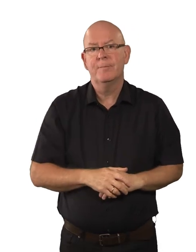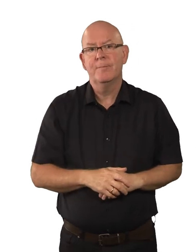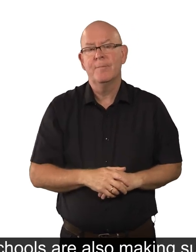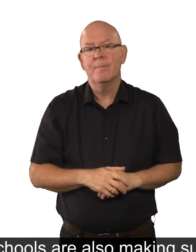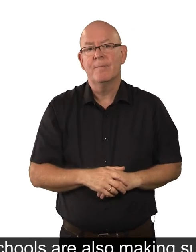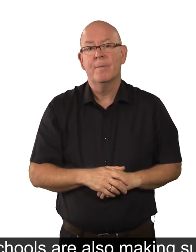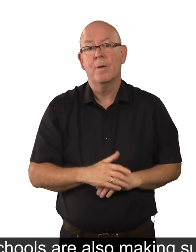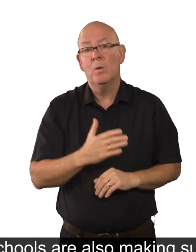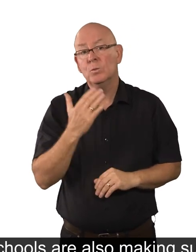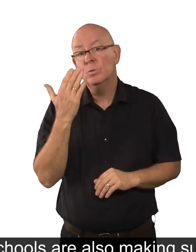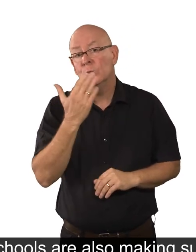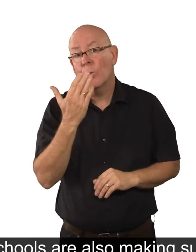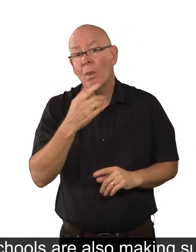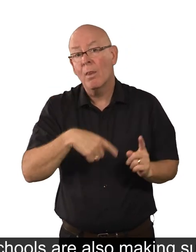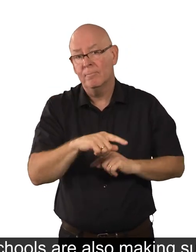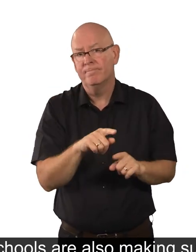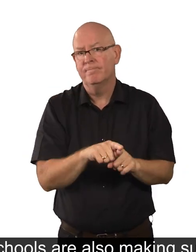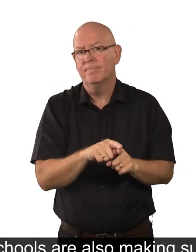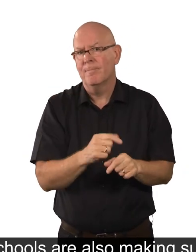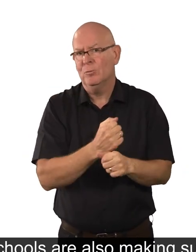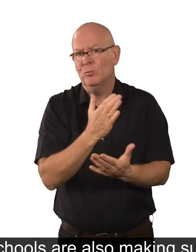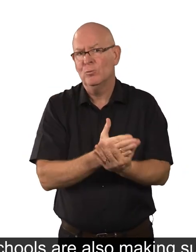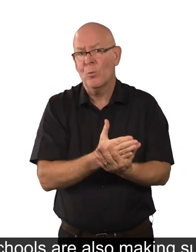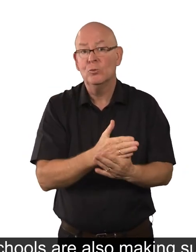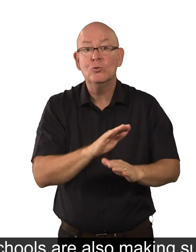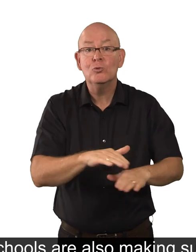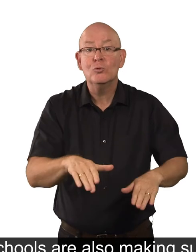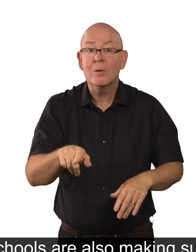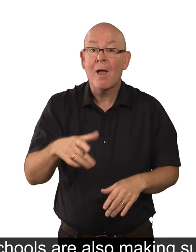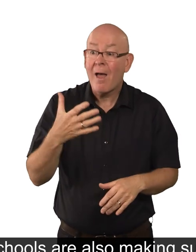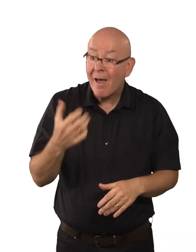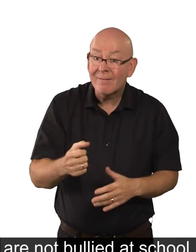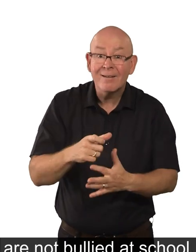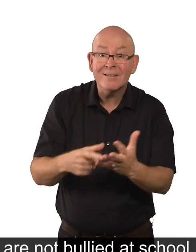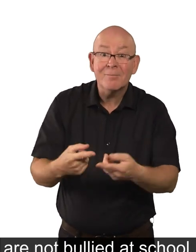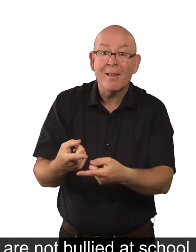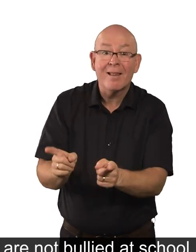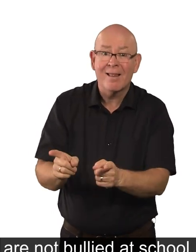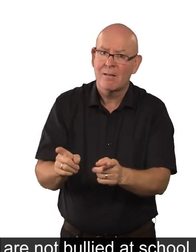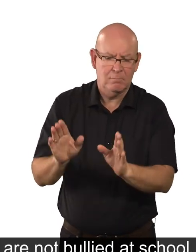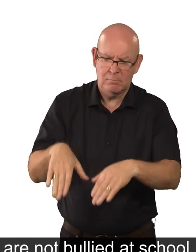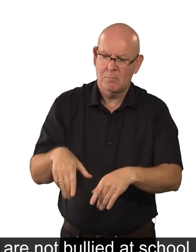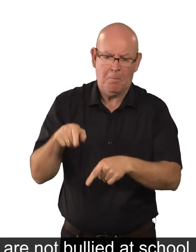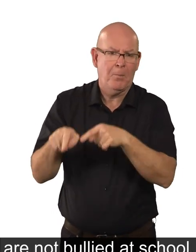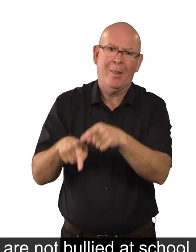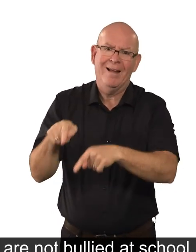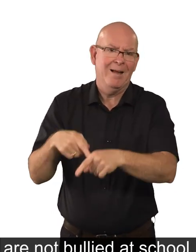Schools are also making sure that children that have a disability are not bullied at school.